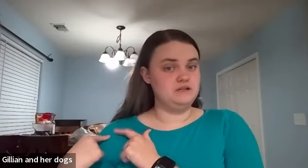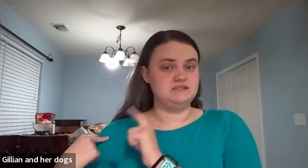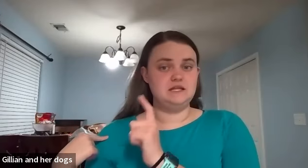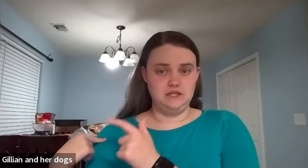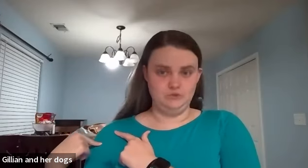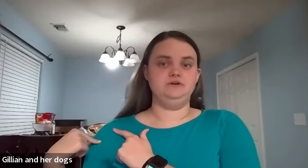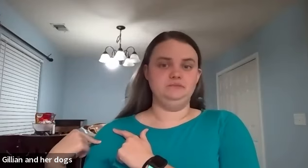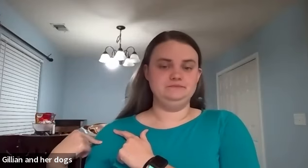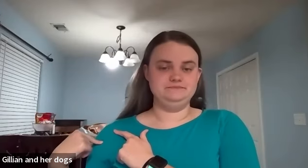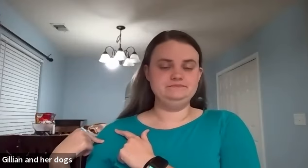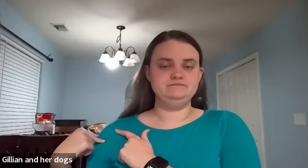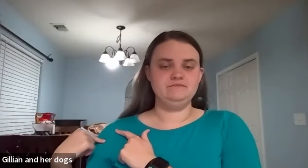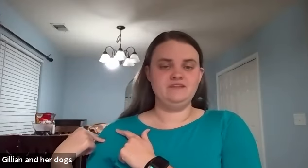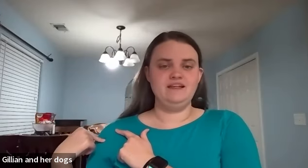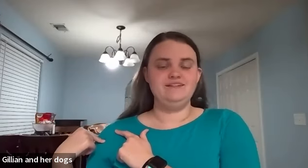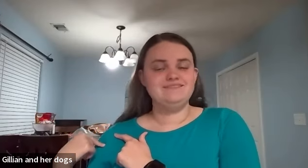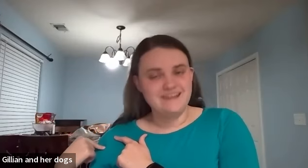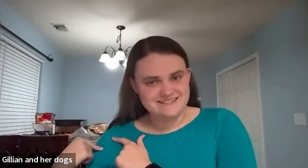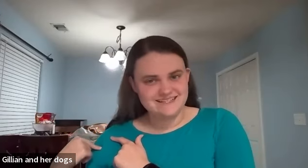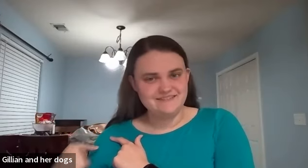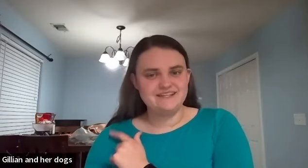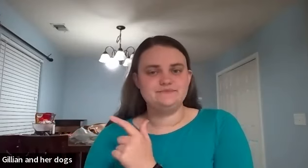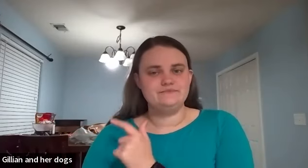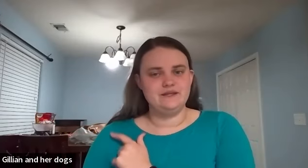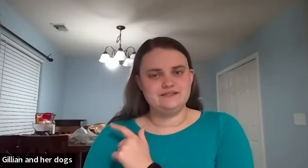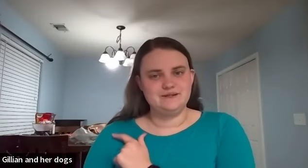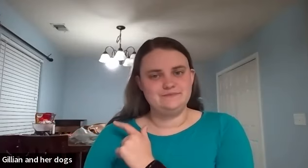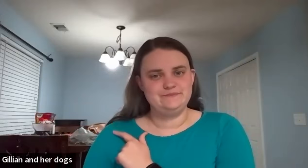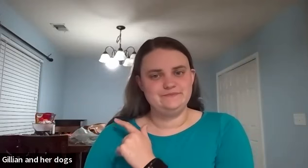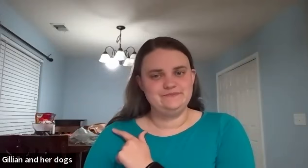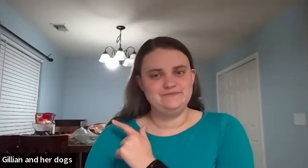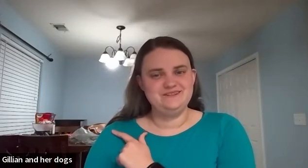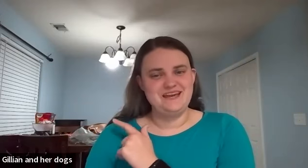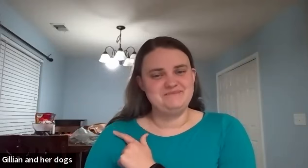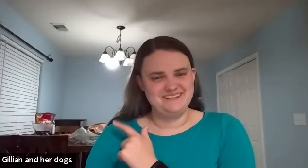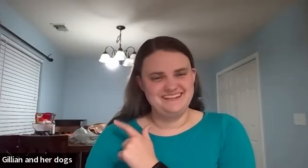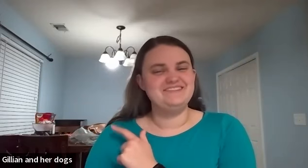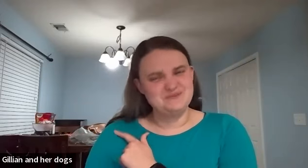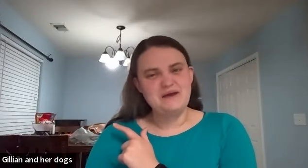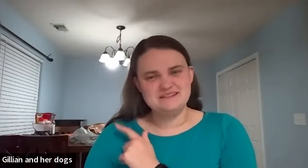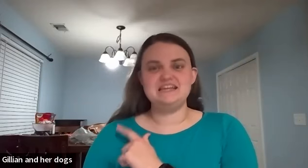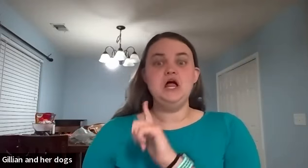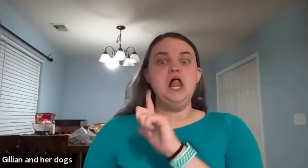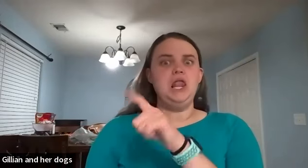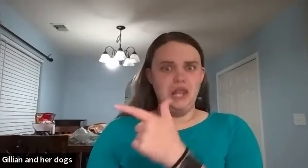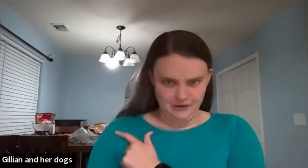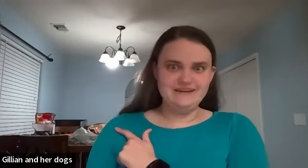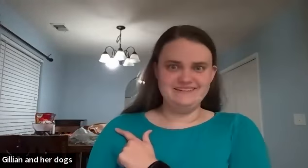once loyal lazy is lazy you tap it yeah that's why i was like loyal